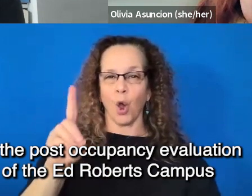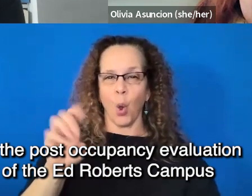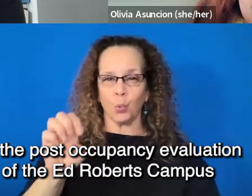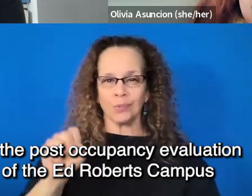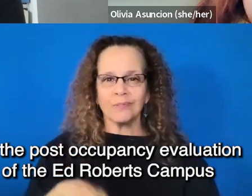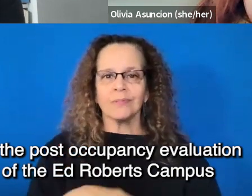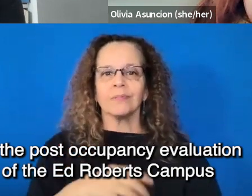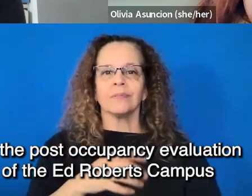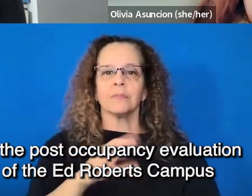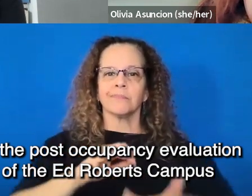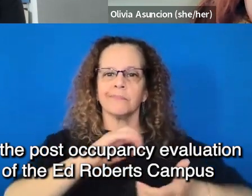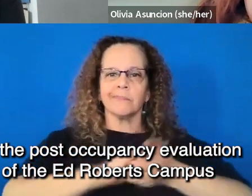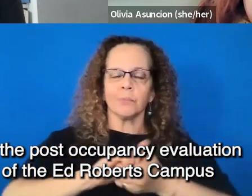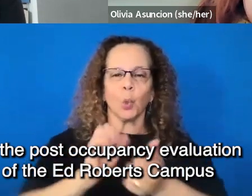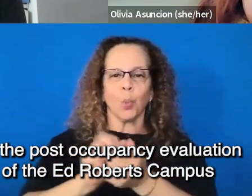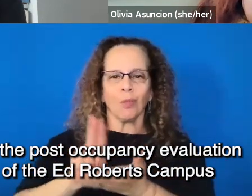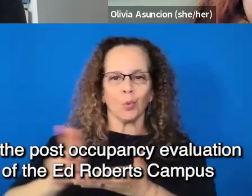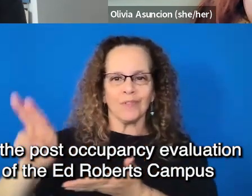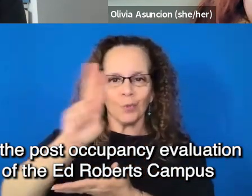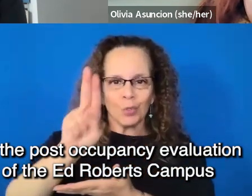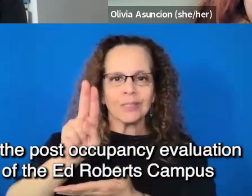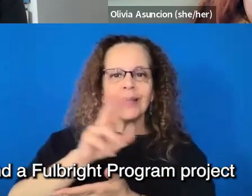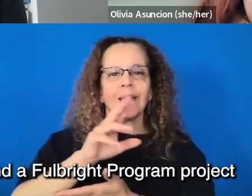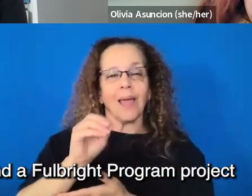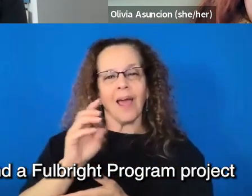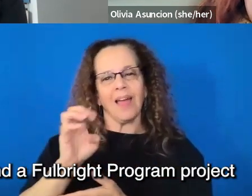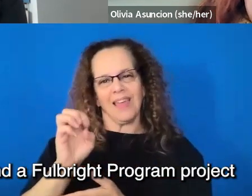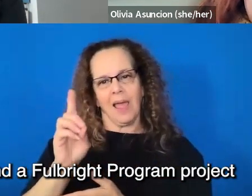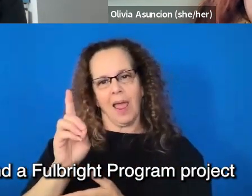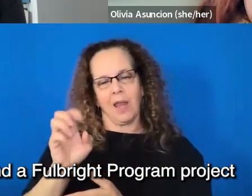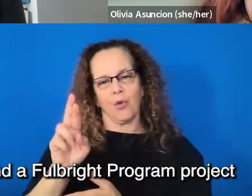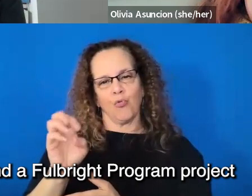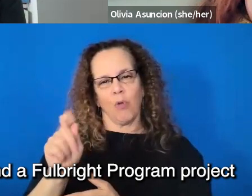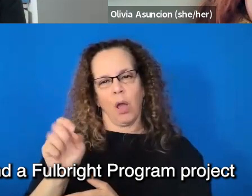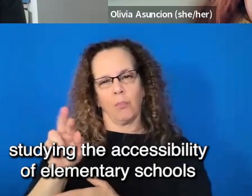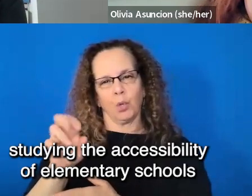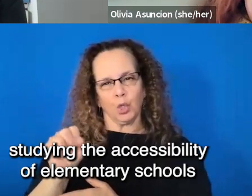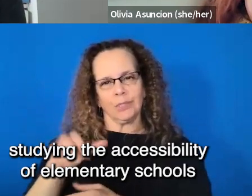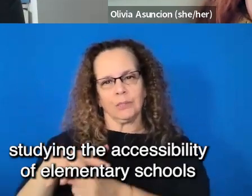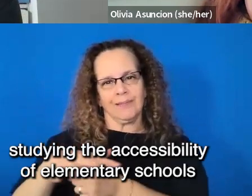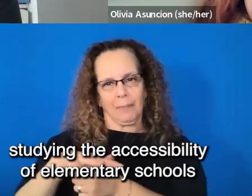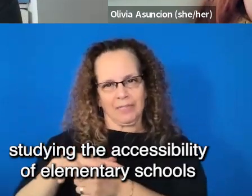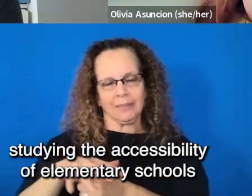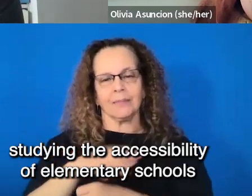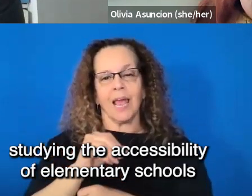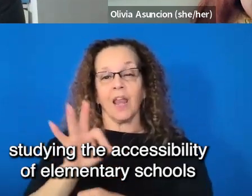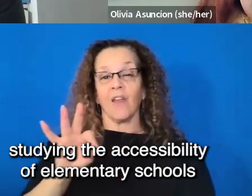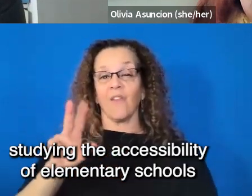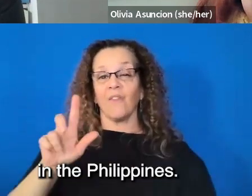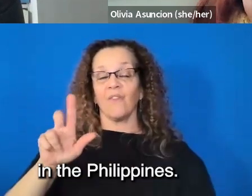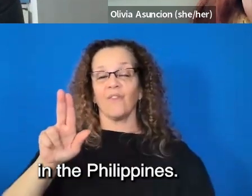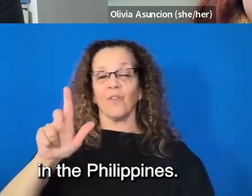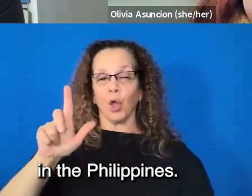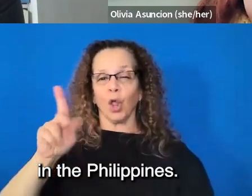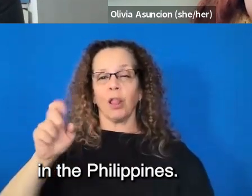-occupancy evaluation of the Ed Roberts campus, and a Fulbright program project studying the accessibility of